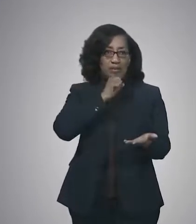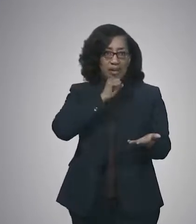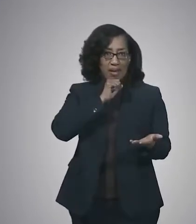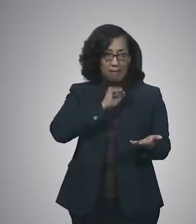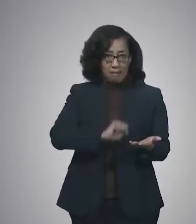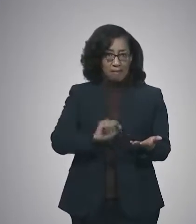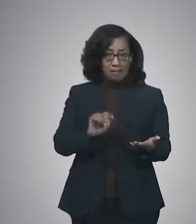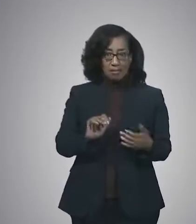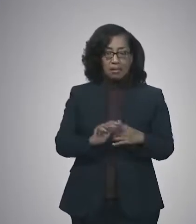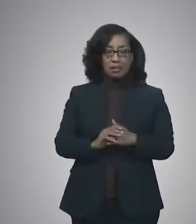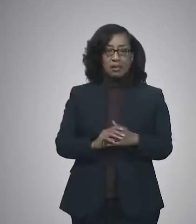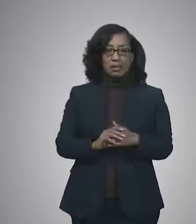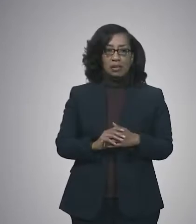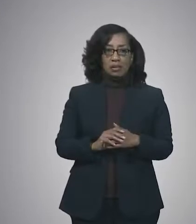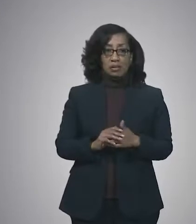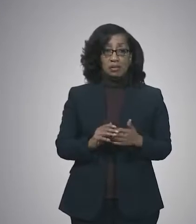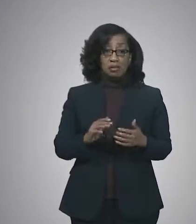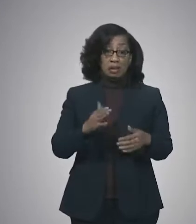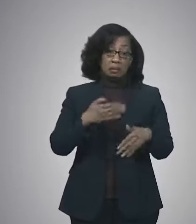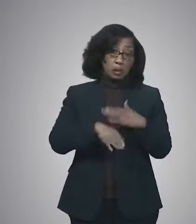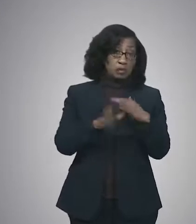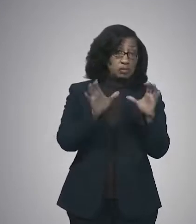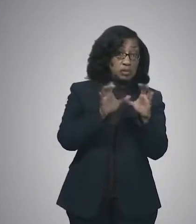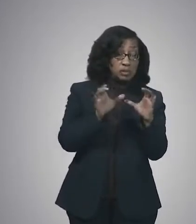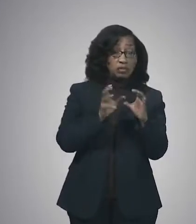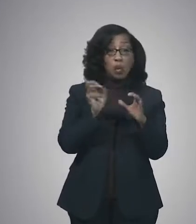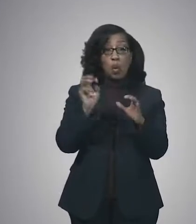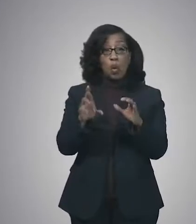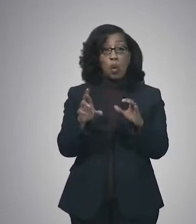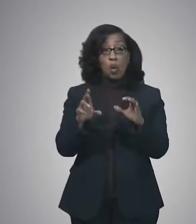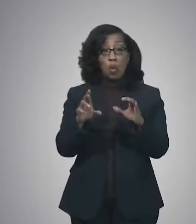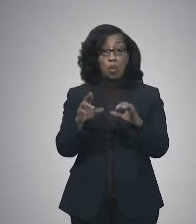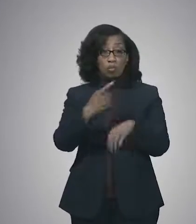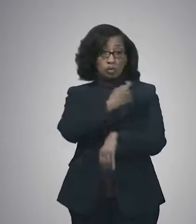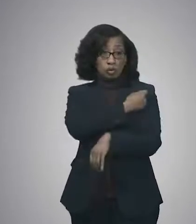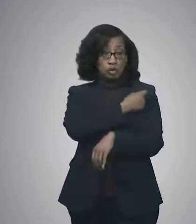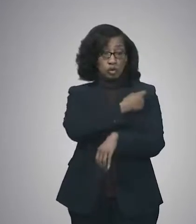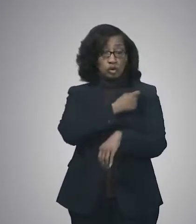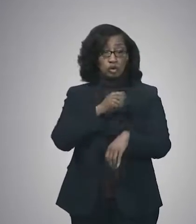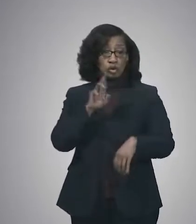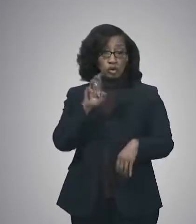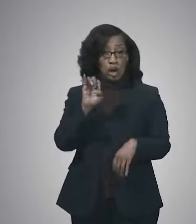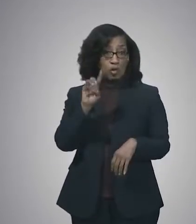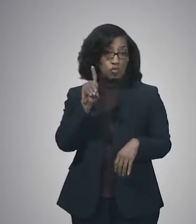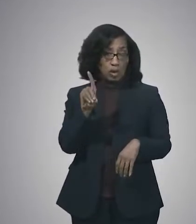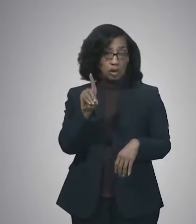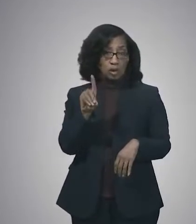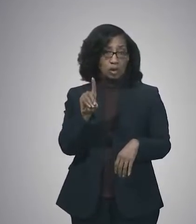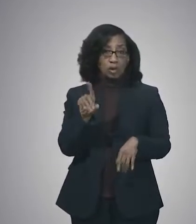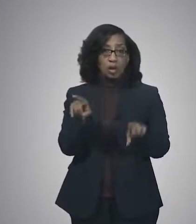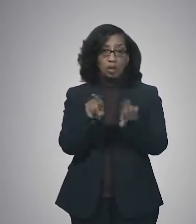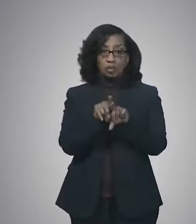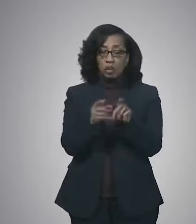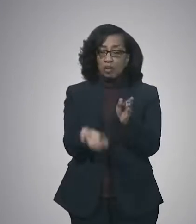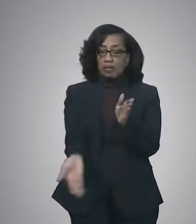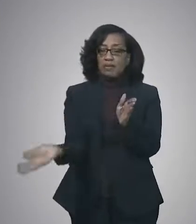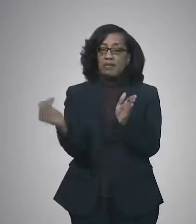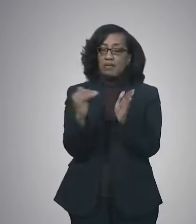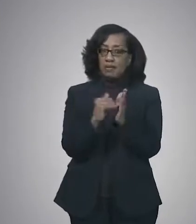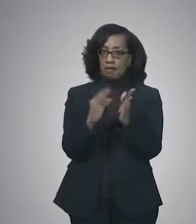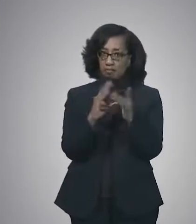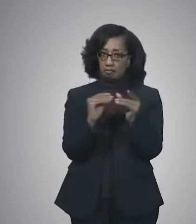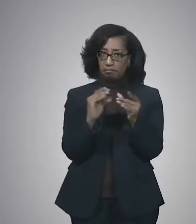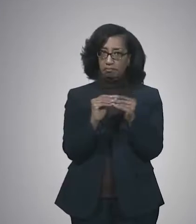those individuals. Either a birth certificate or a shot record will do. And I want to just repeat what Chief